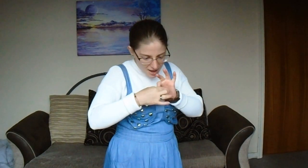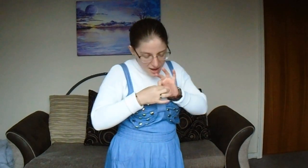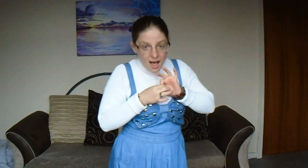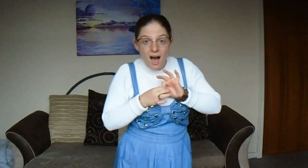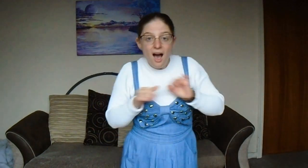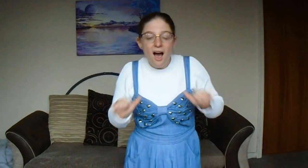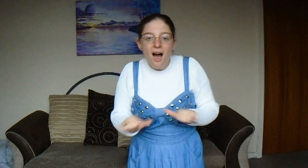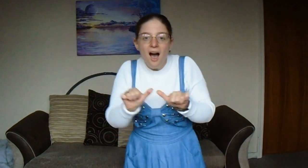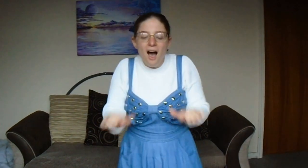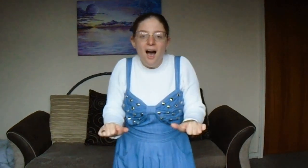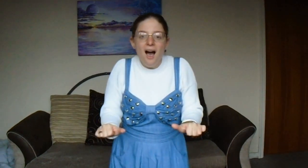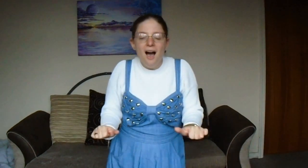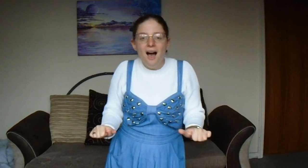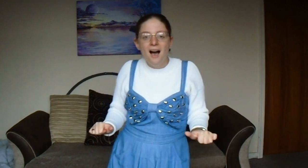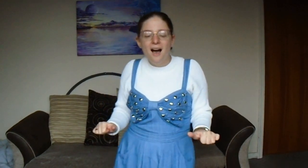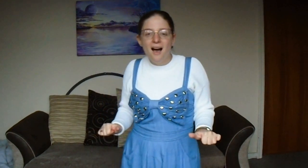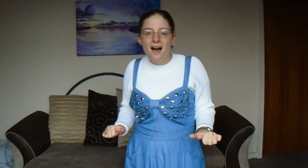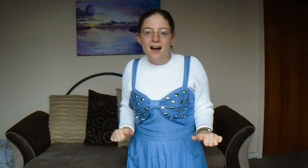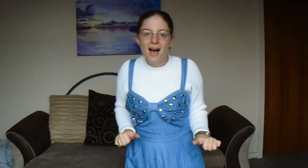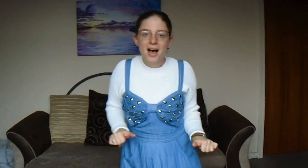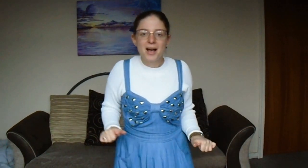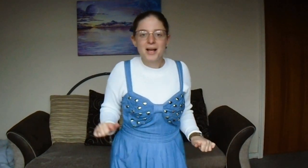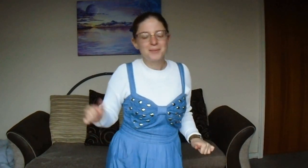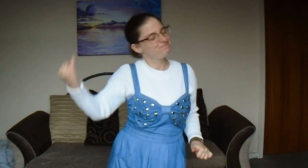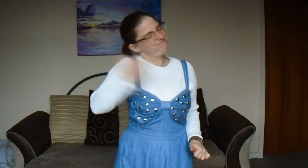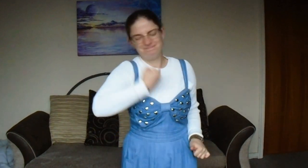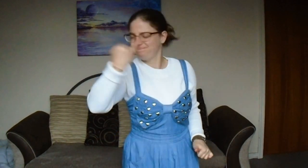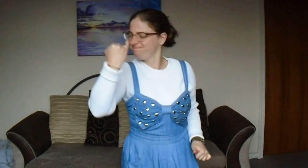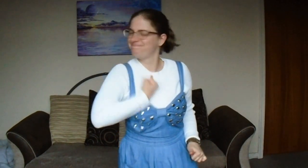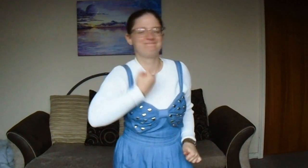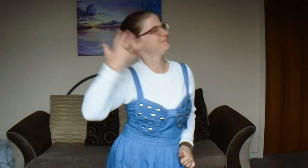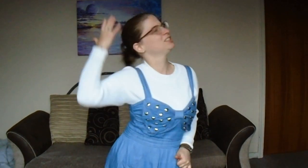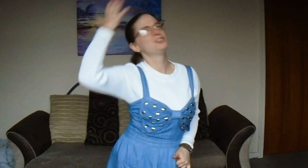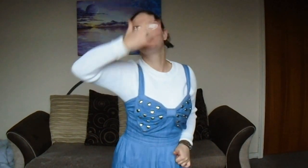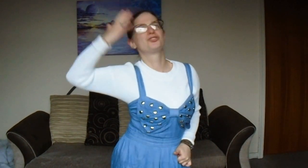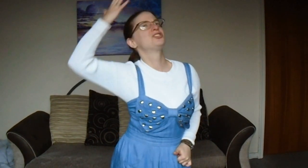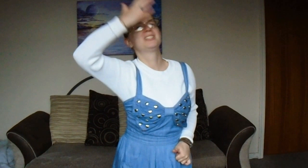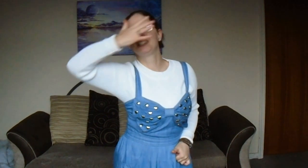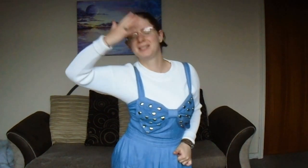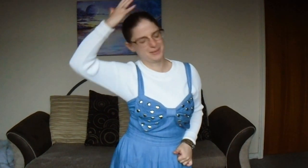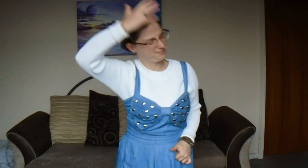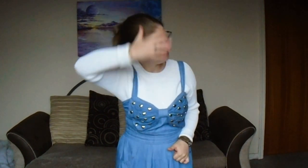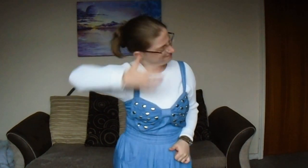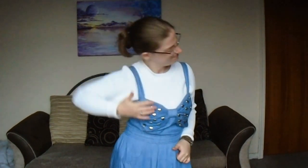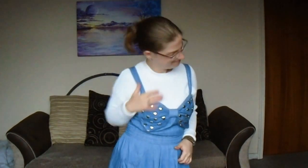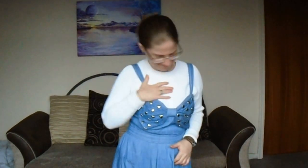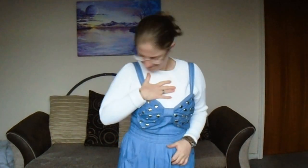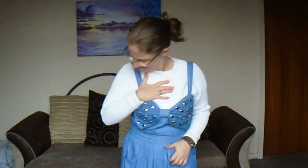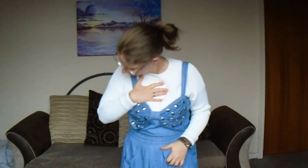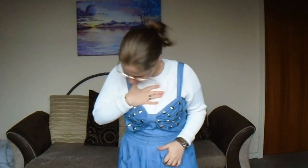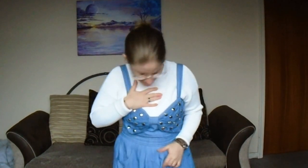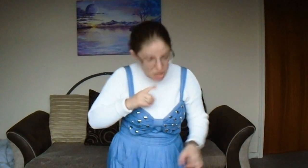that was just a dream, cry,